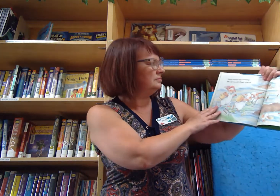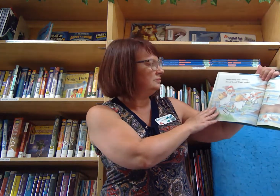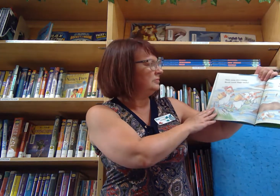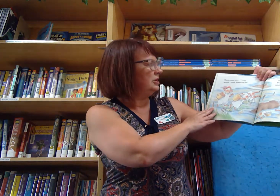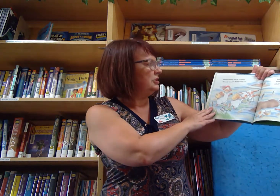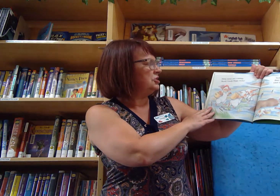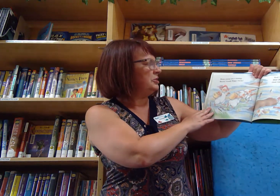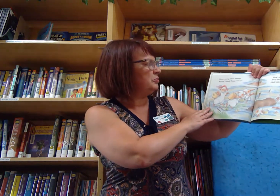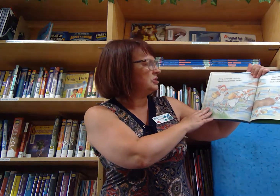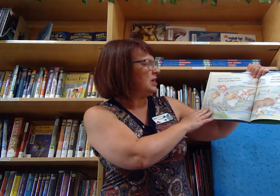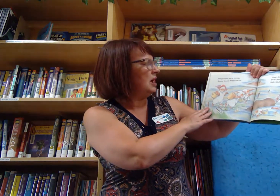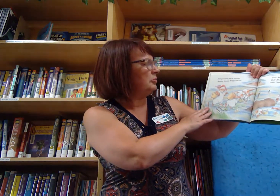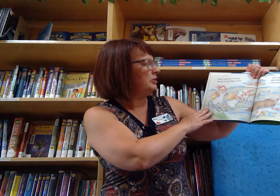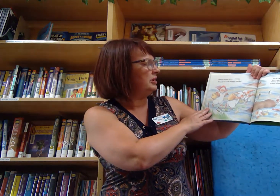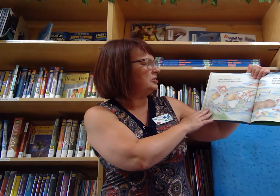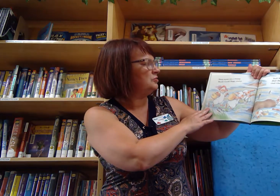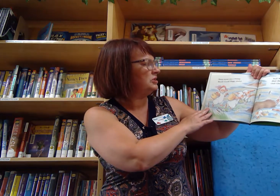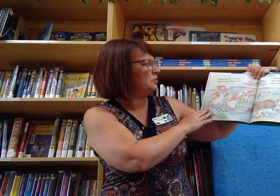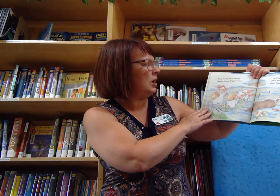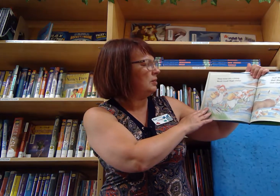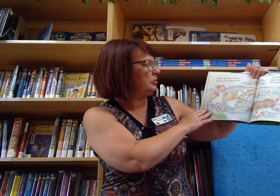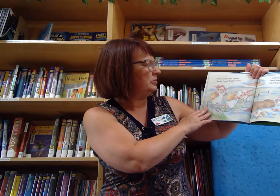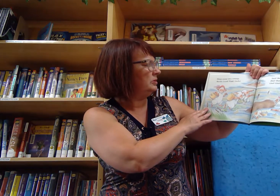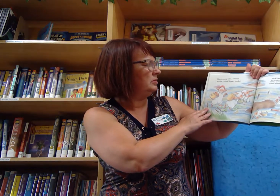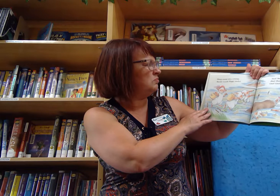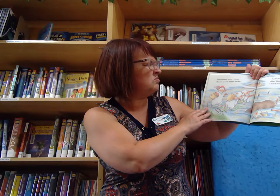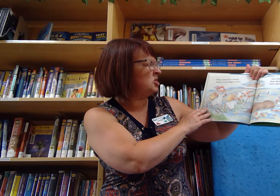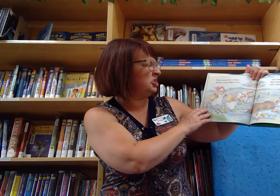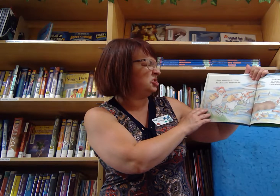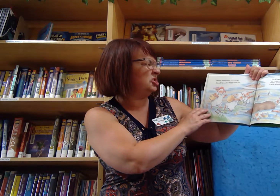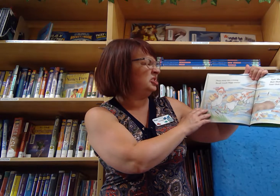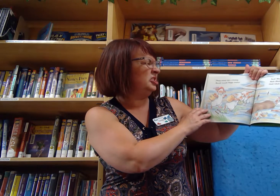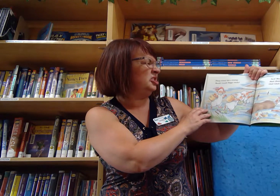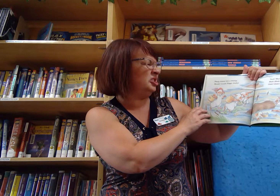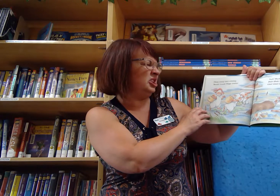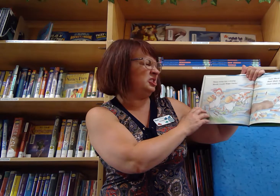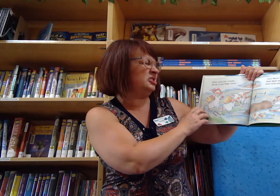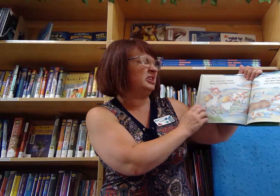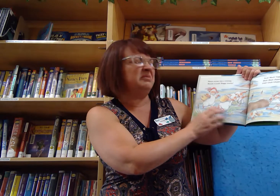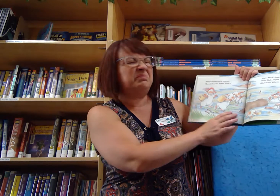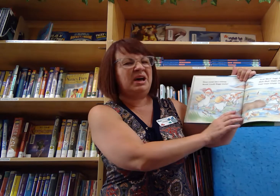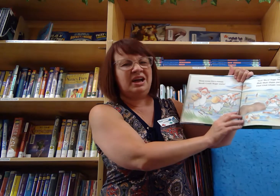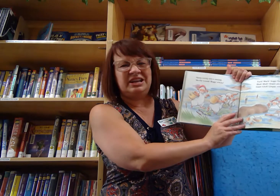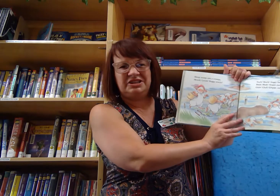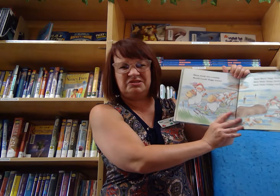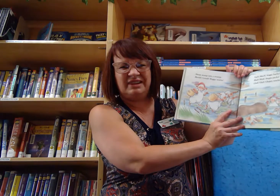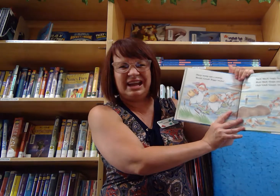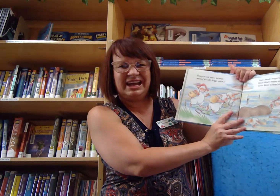Sheep stomp into a swamp. Mush, gush, foggy tracks.